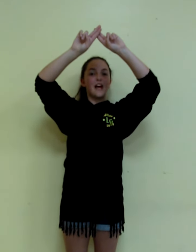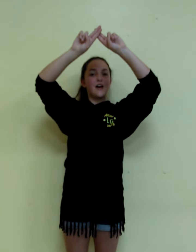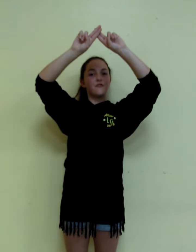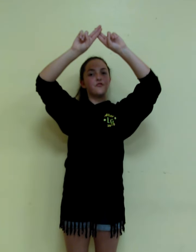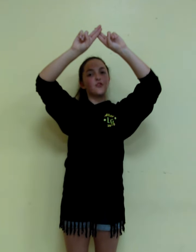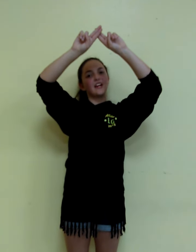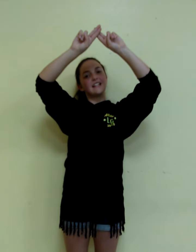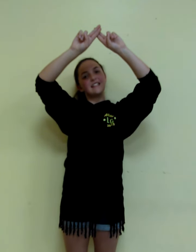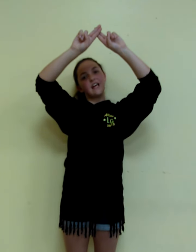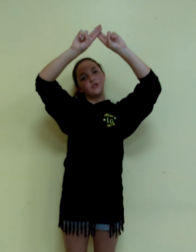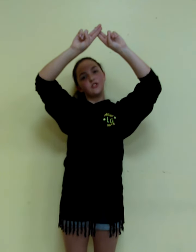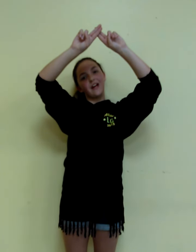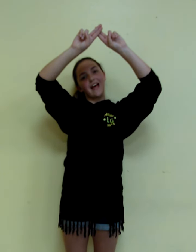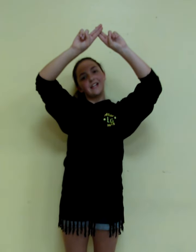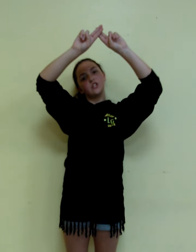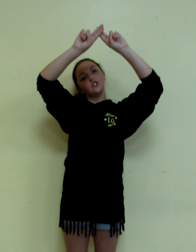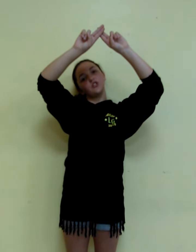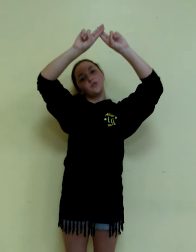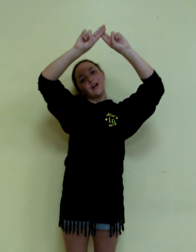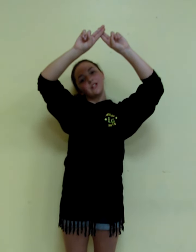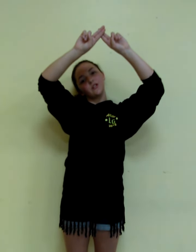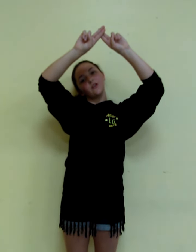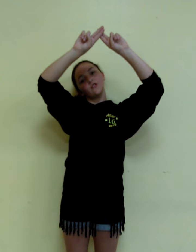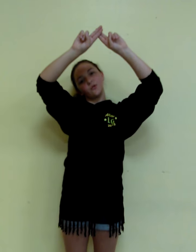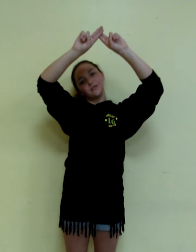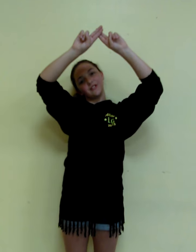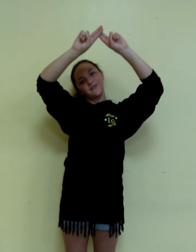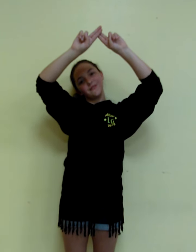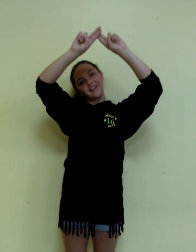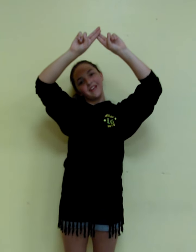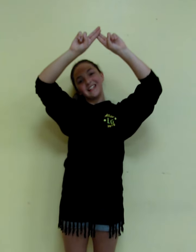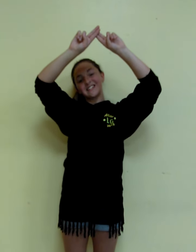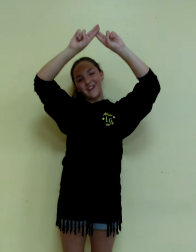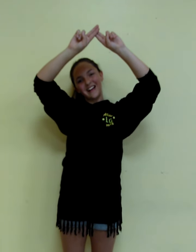F, you're going to tilt your head to your right shoulder, and smile.